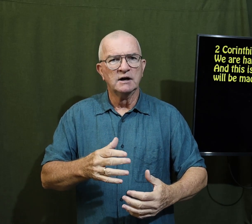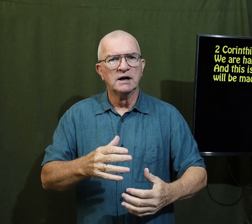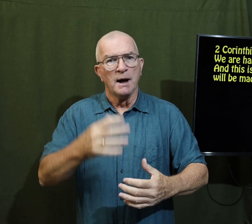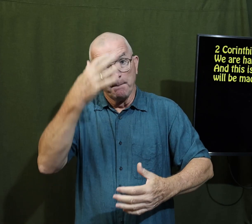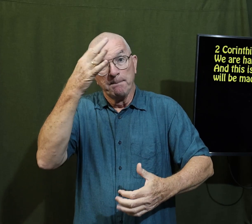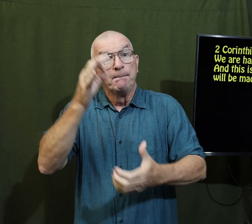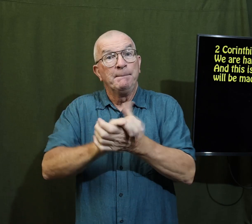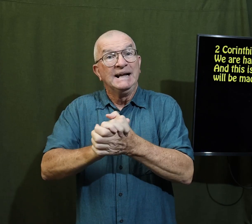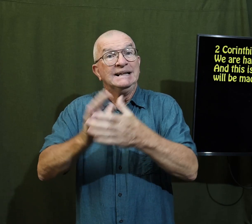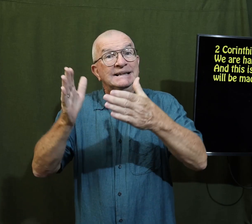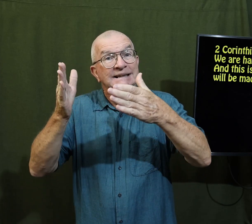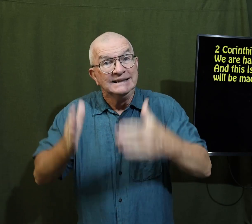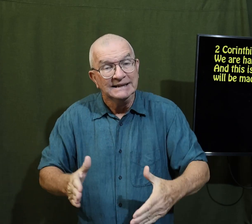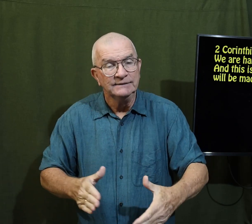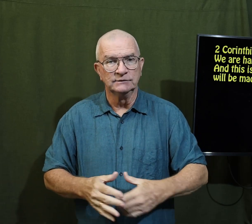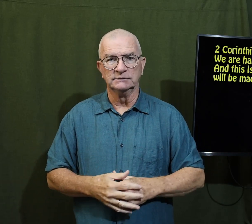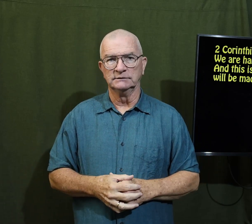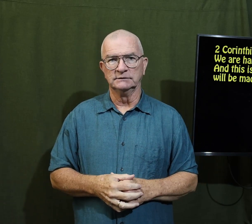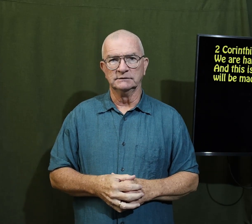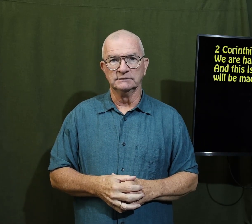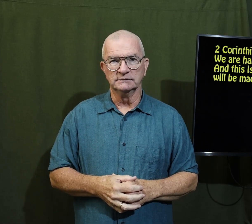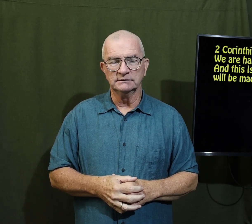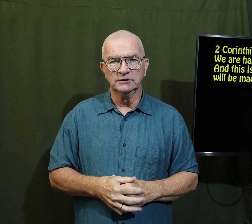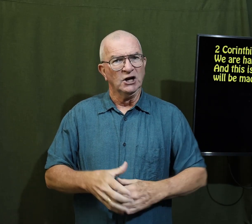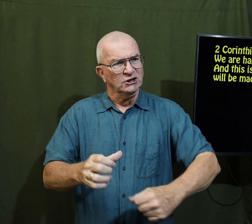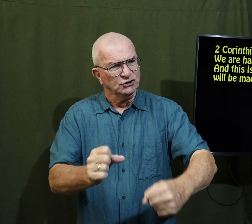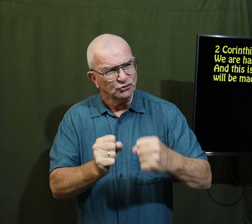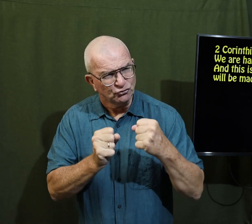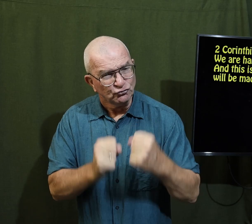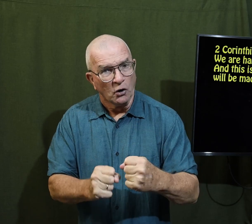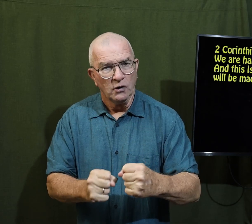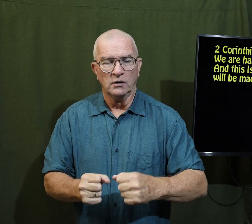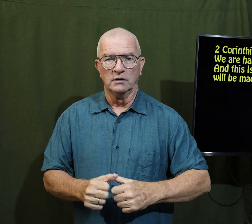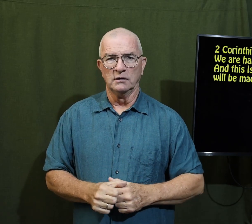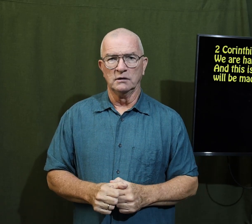I want you to become good believers strong